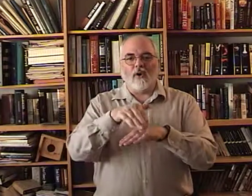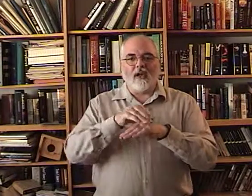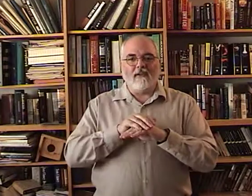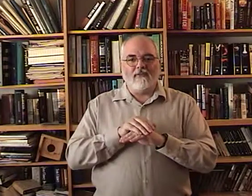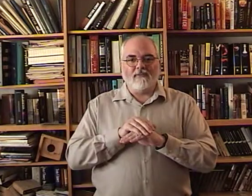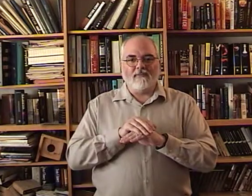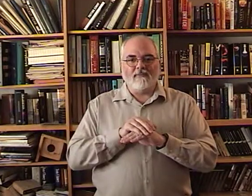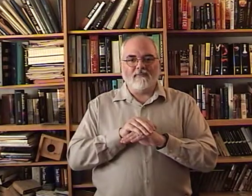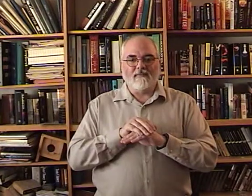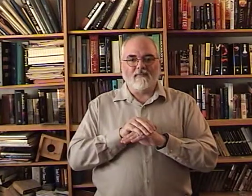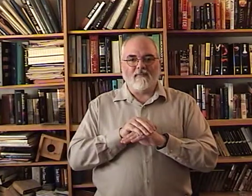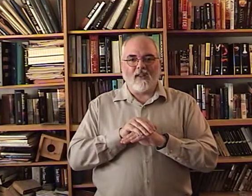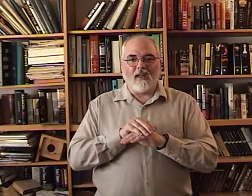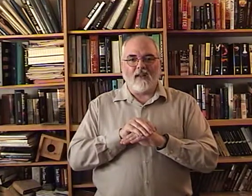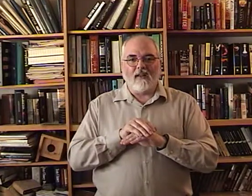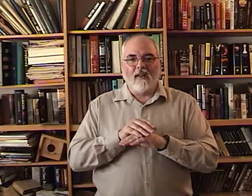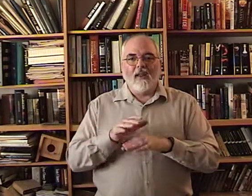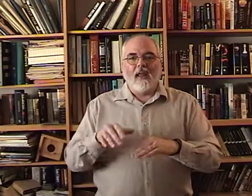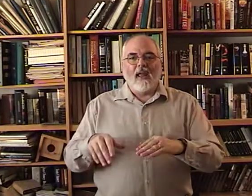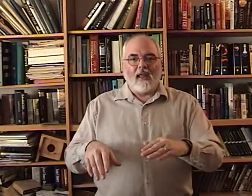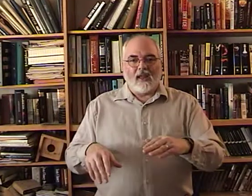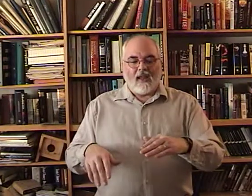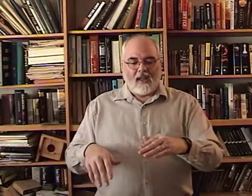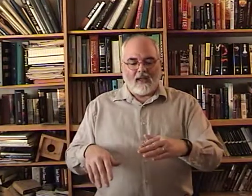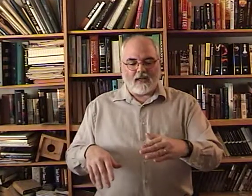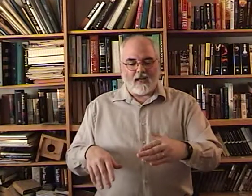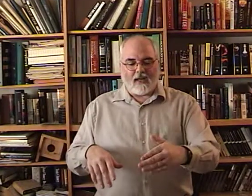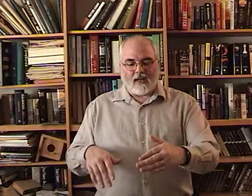Grave. Okay. It's kind of like.